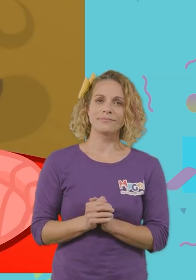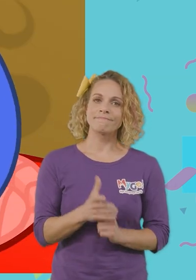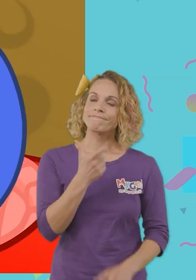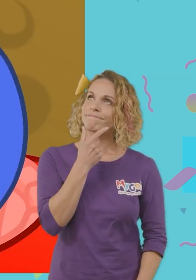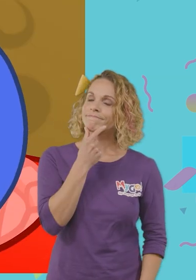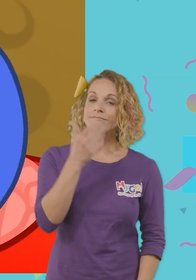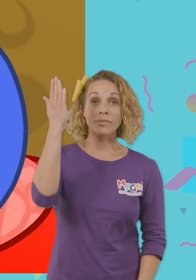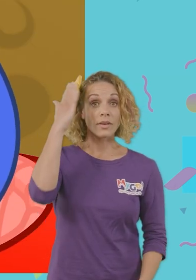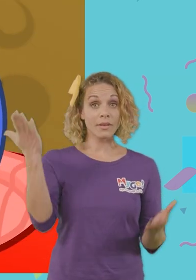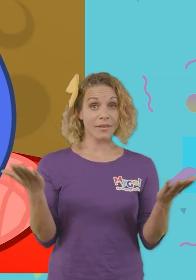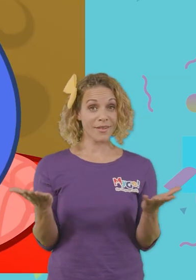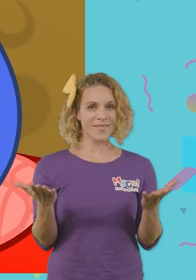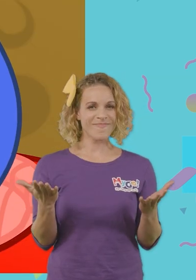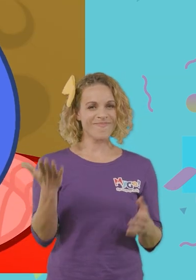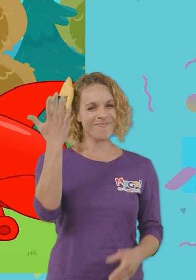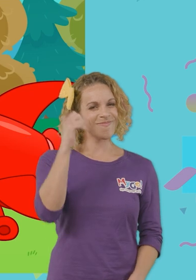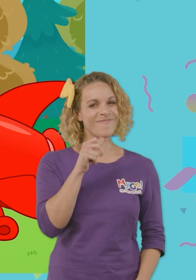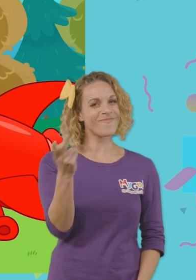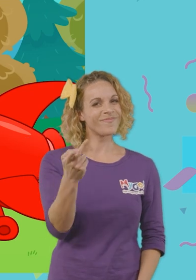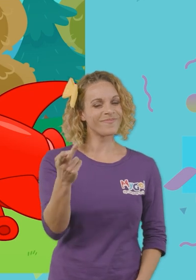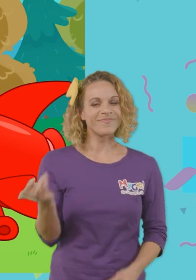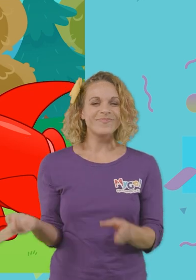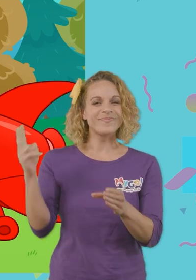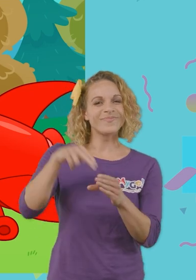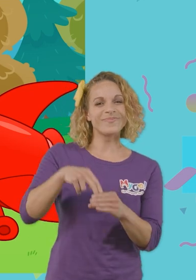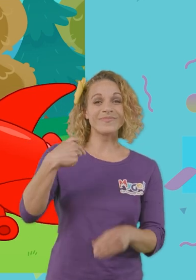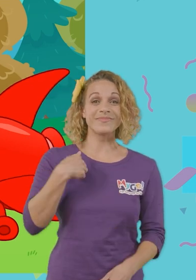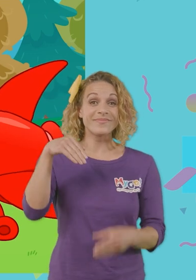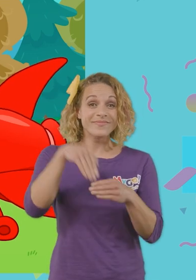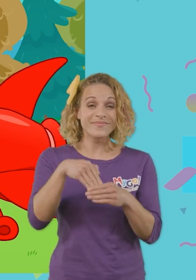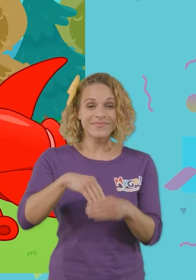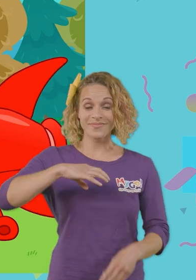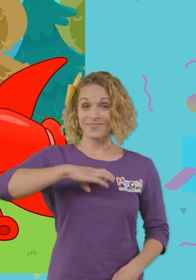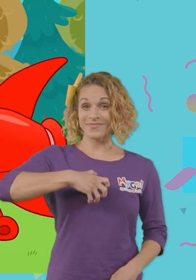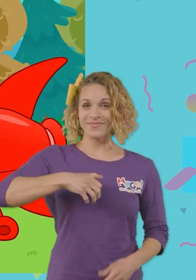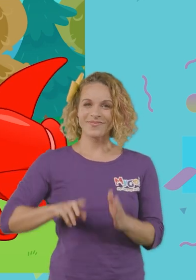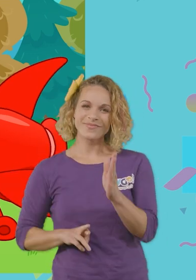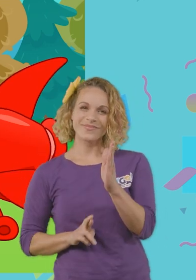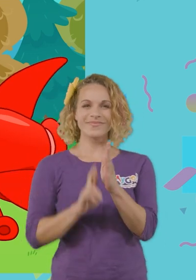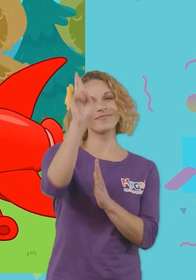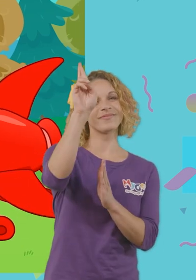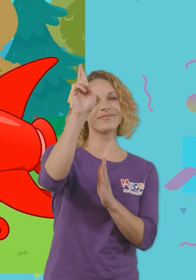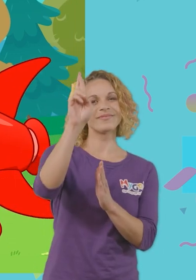what? Why don't you guys join me inside Morphle the rocket ship? We can share! can share!